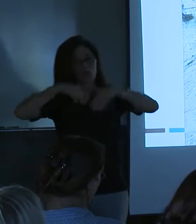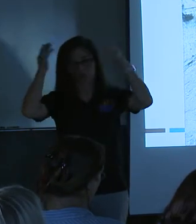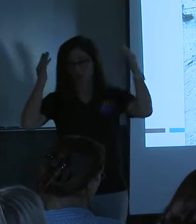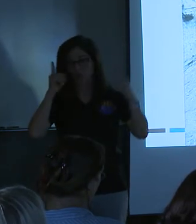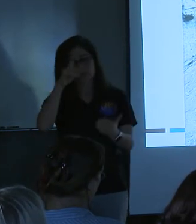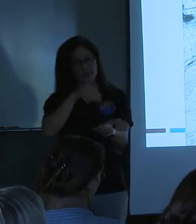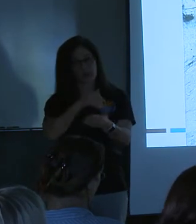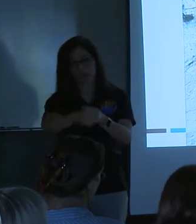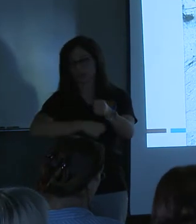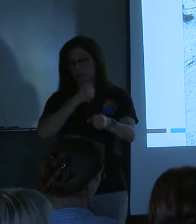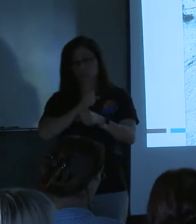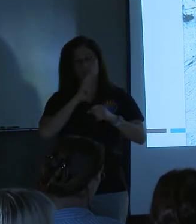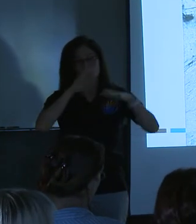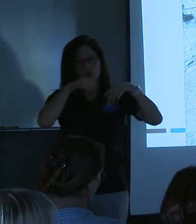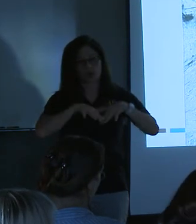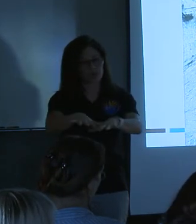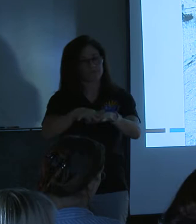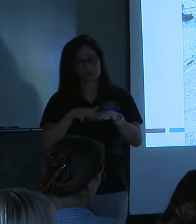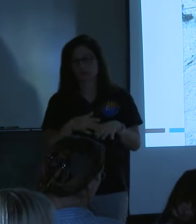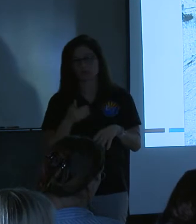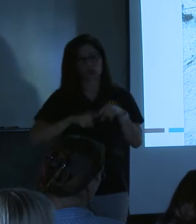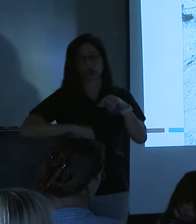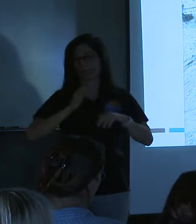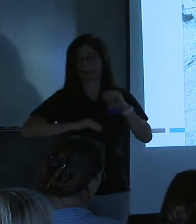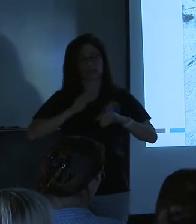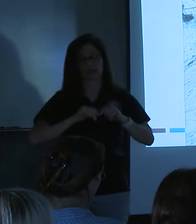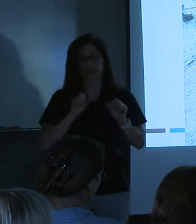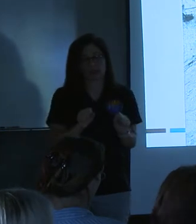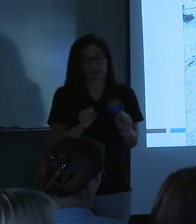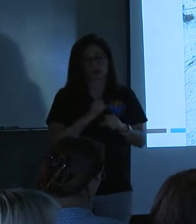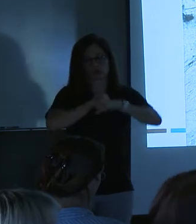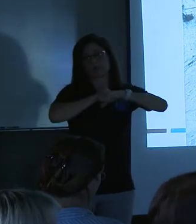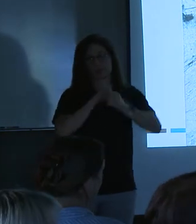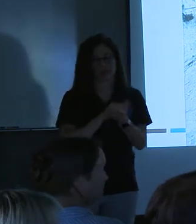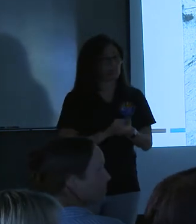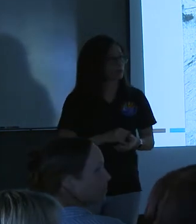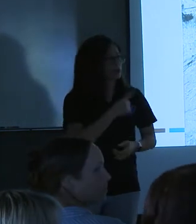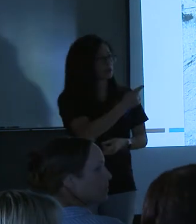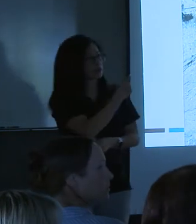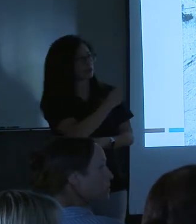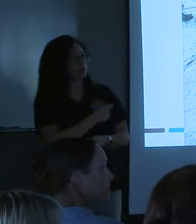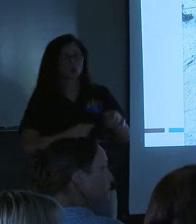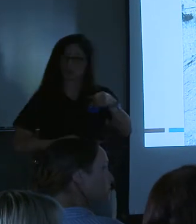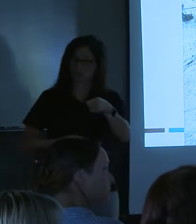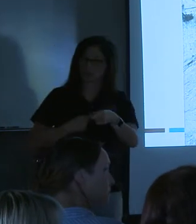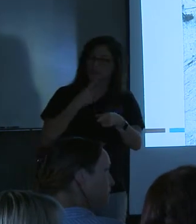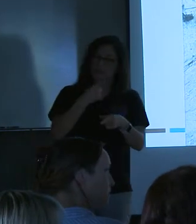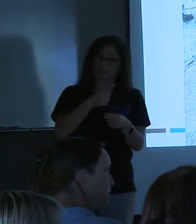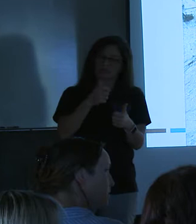thousand-year runoff events. We just couldn't have built it. Would you say this is more of a debris problem